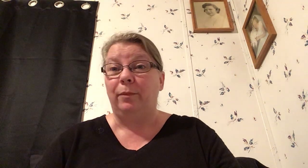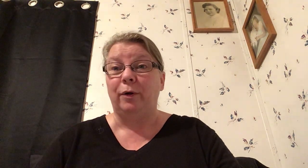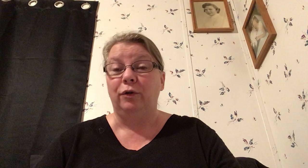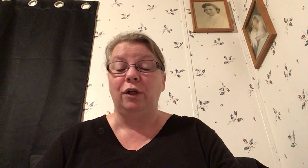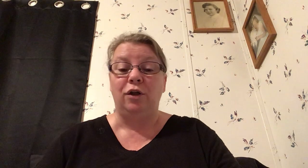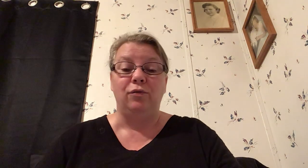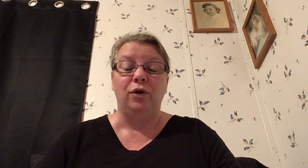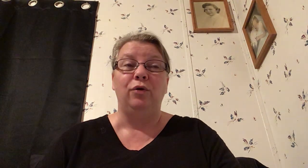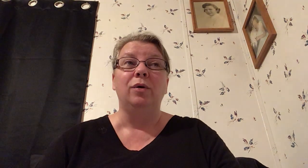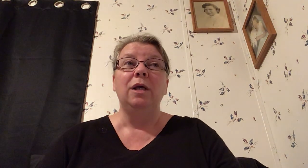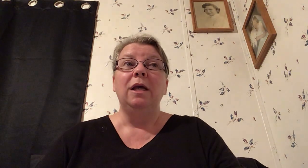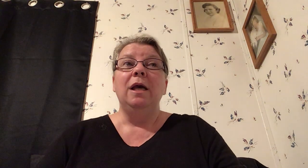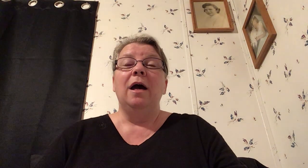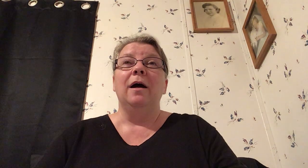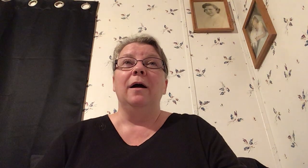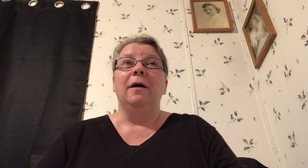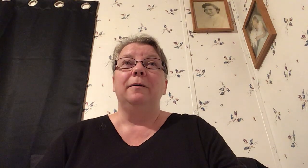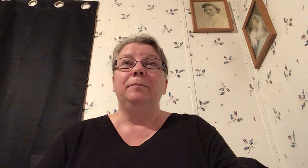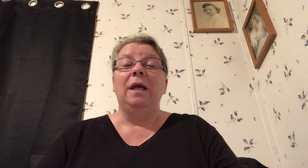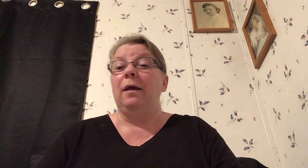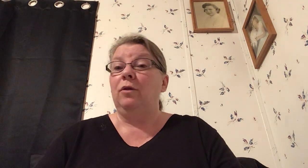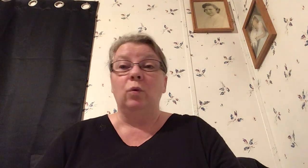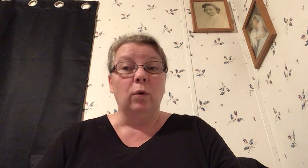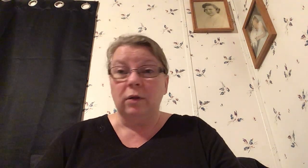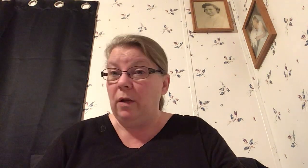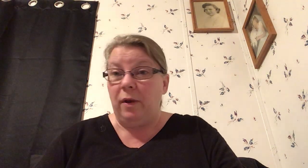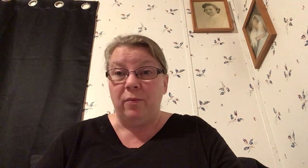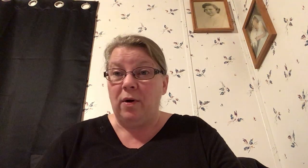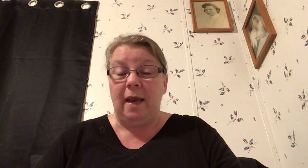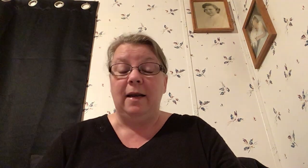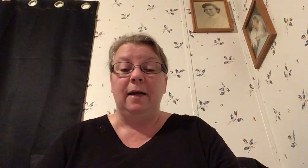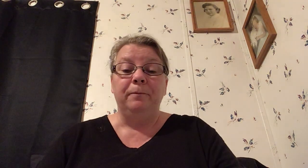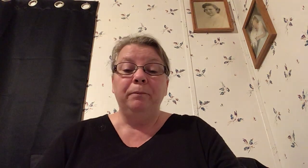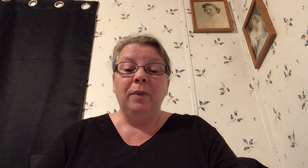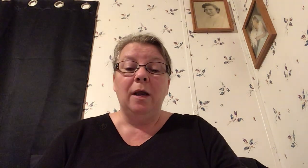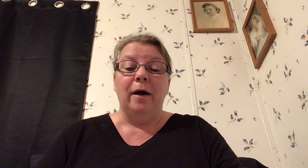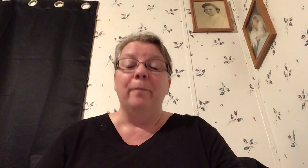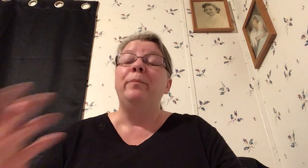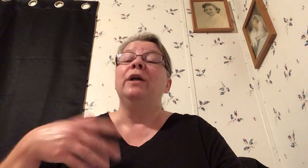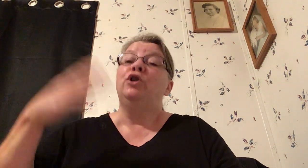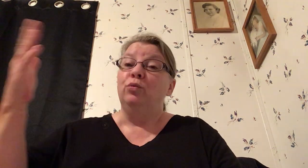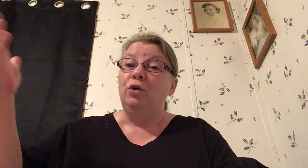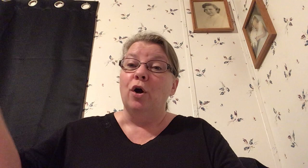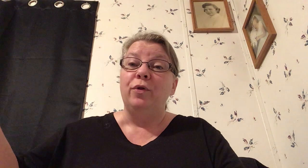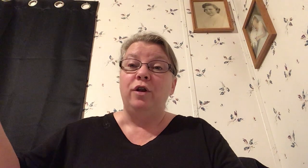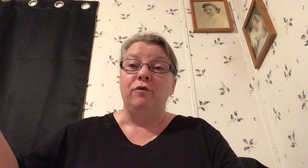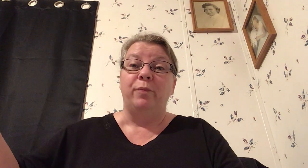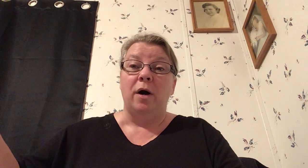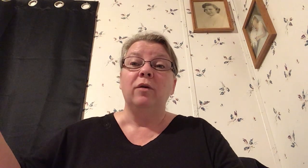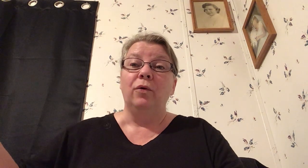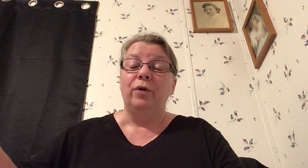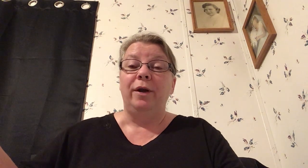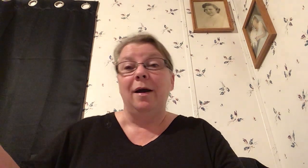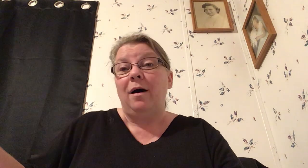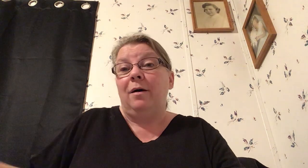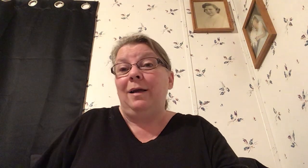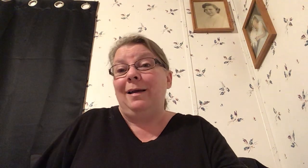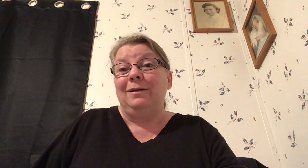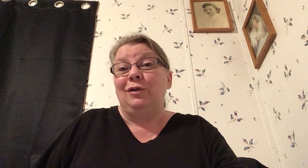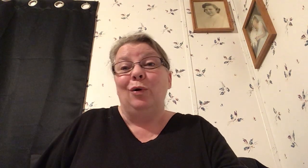persecute you um and the worldly people hate it um but you know that you've brought glory to god and so